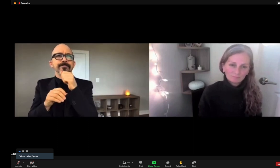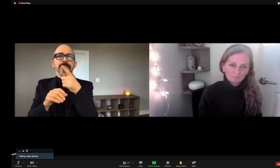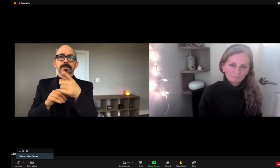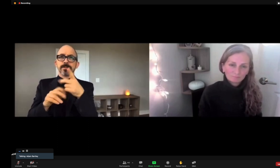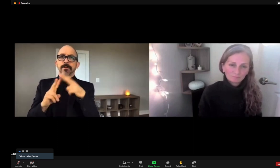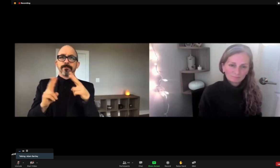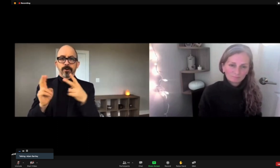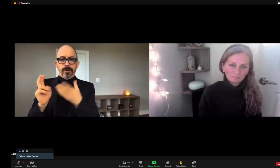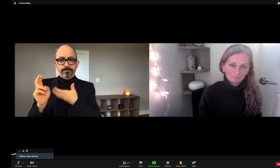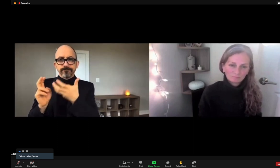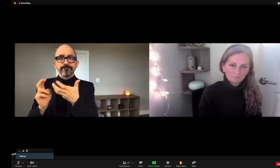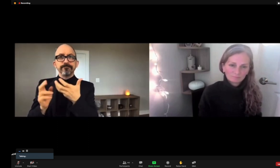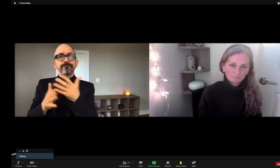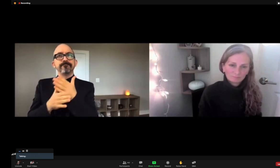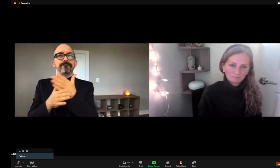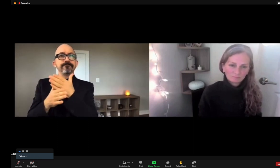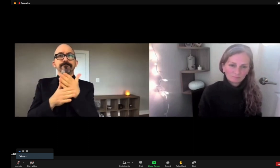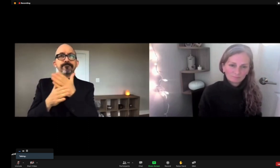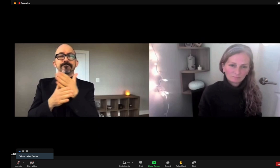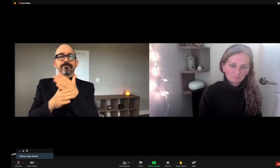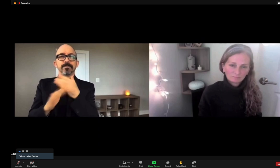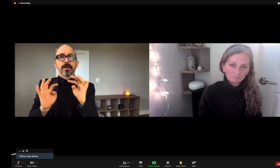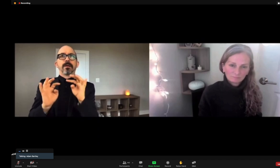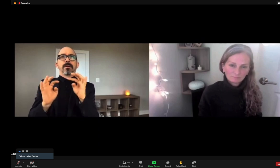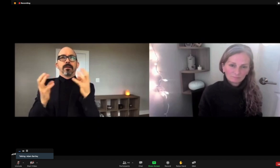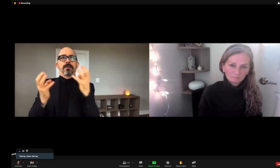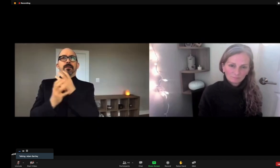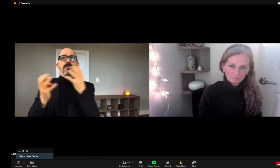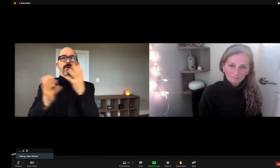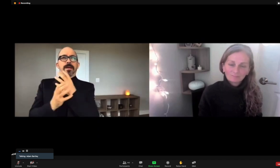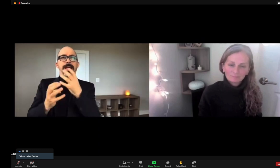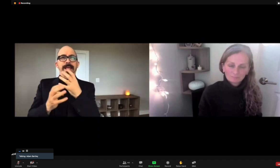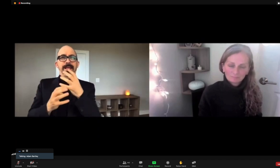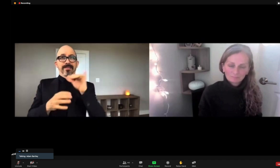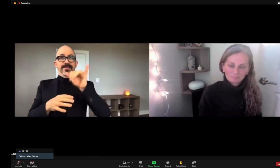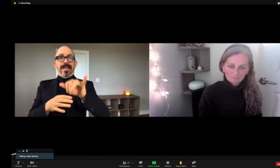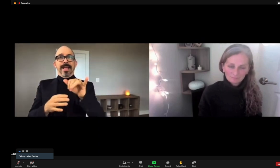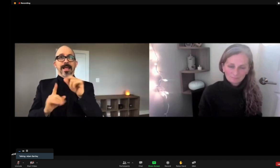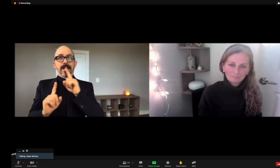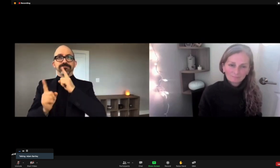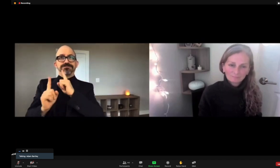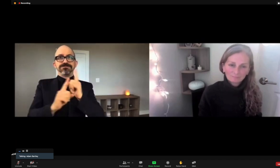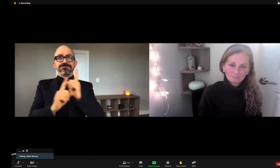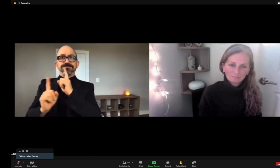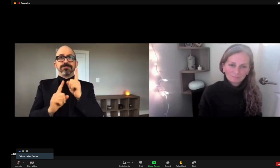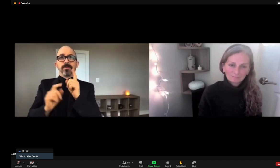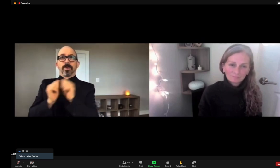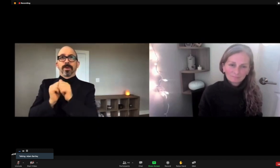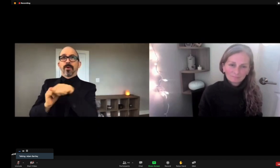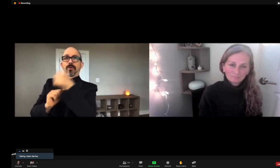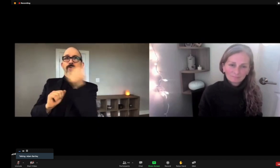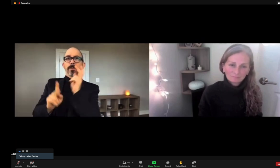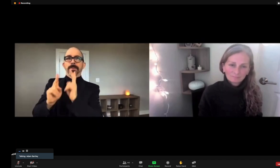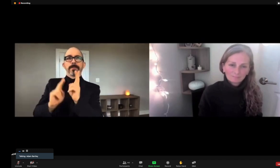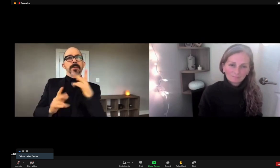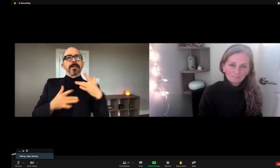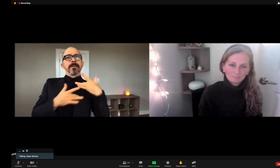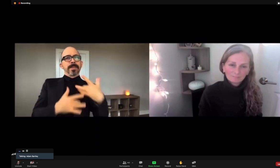you know, really important, very real conversations to put everything on the table for us and to have had